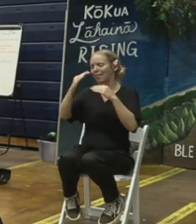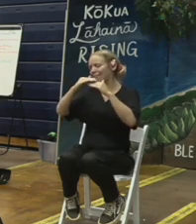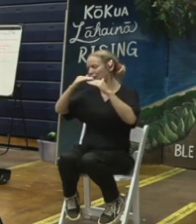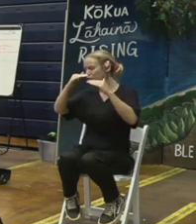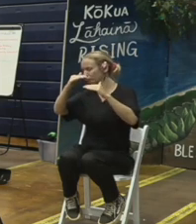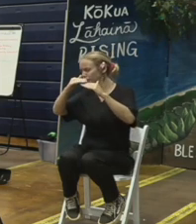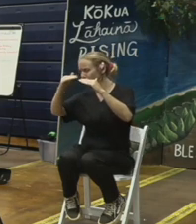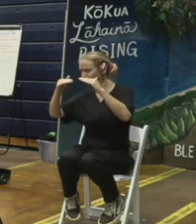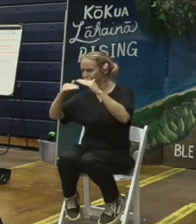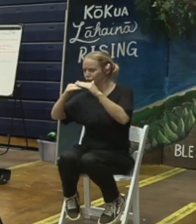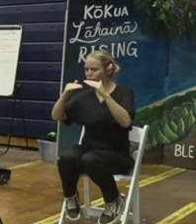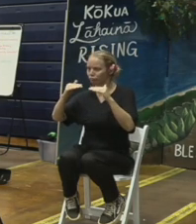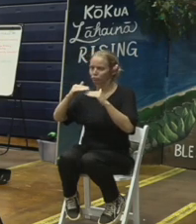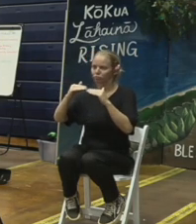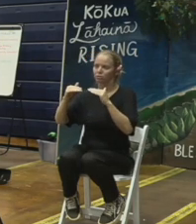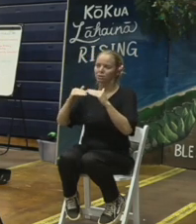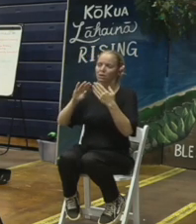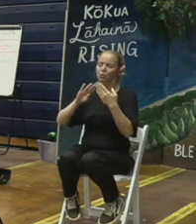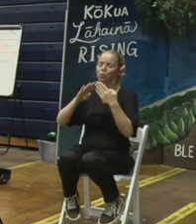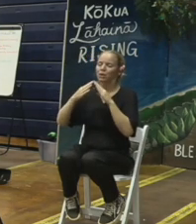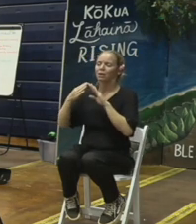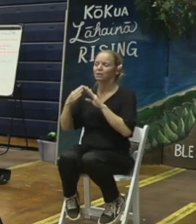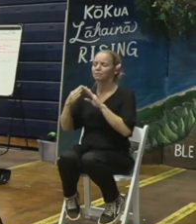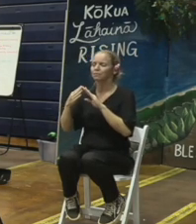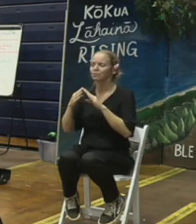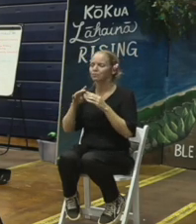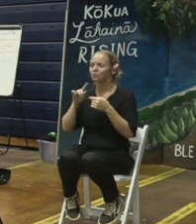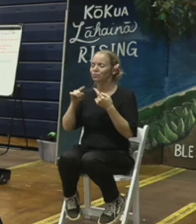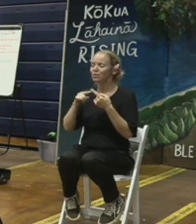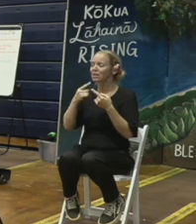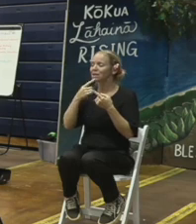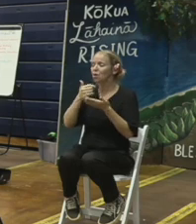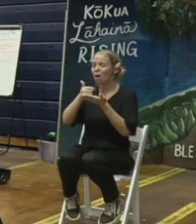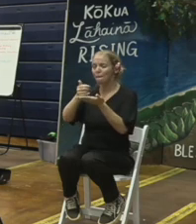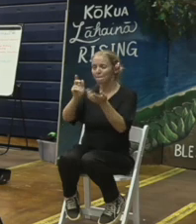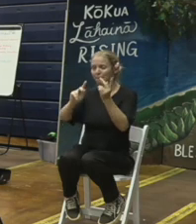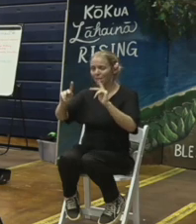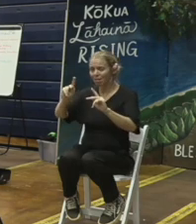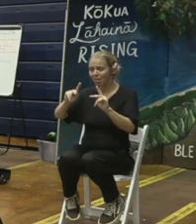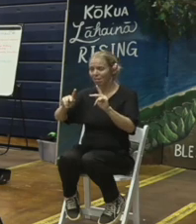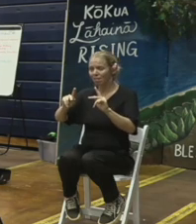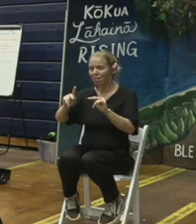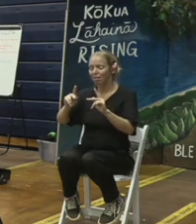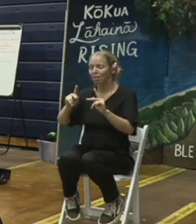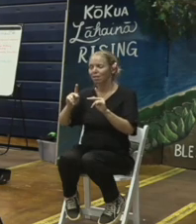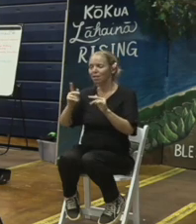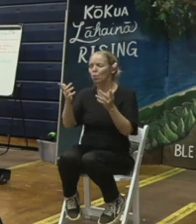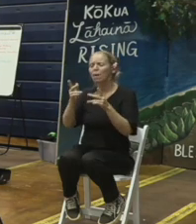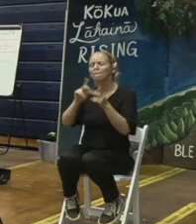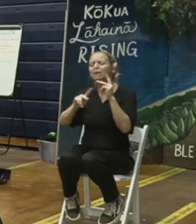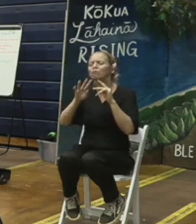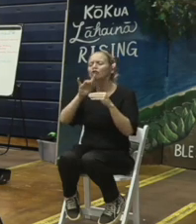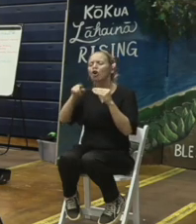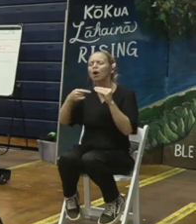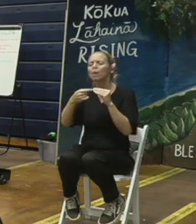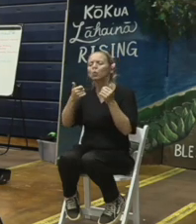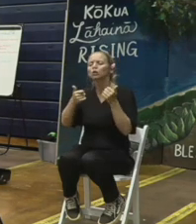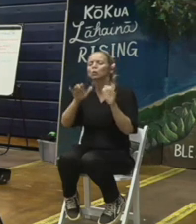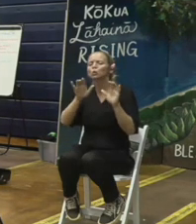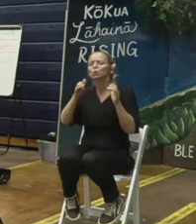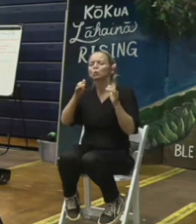there are many layers to community when you say are you going to help your people what people are you talking about what group